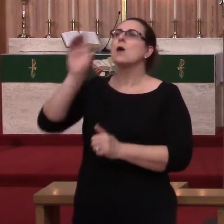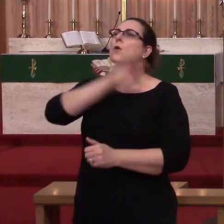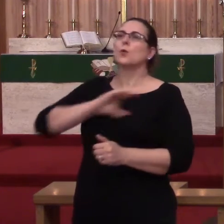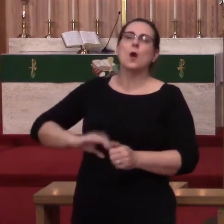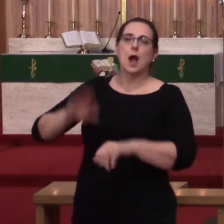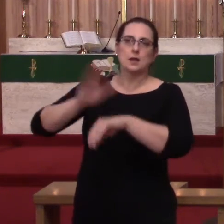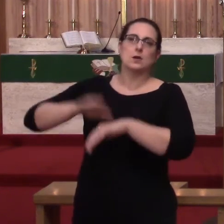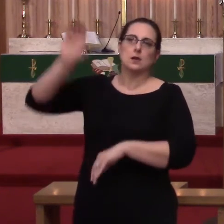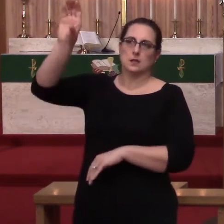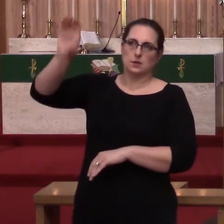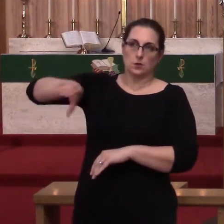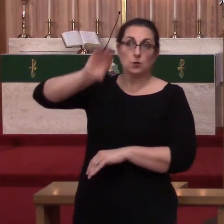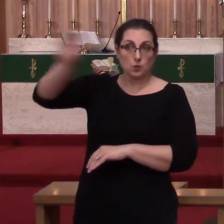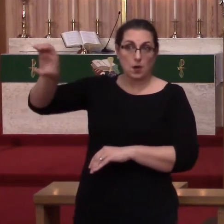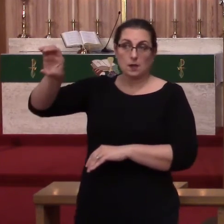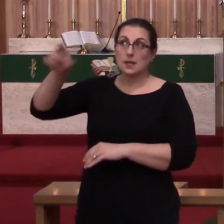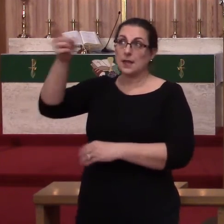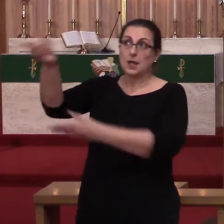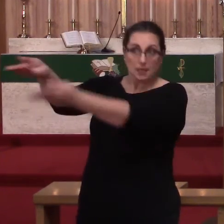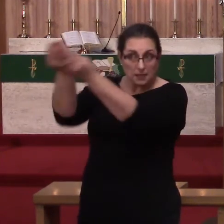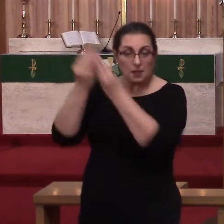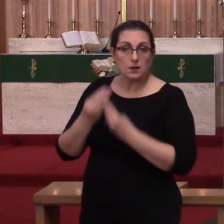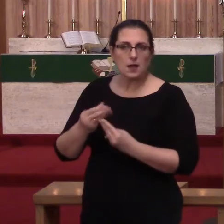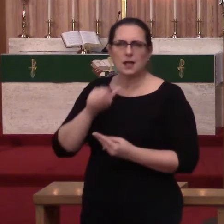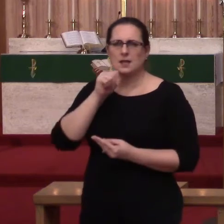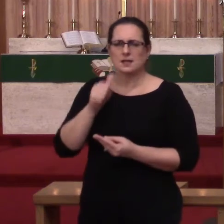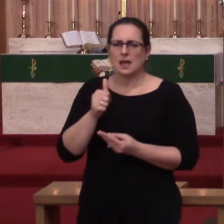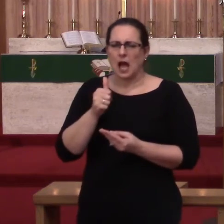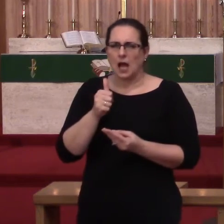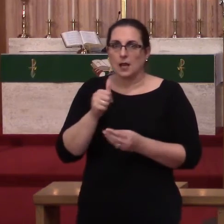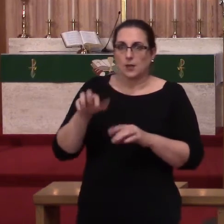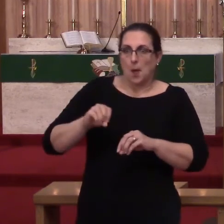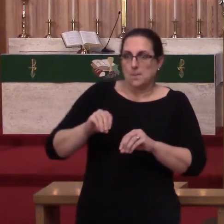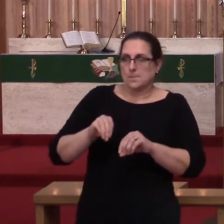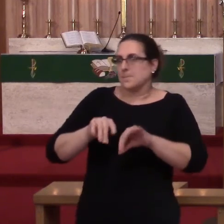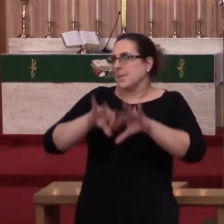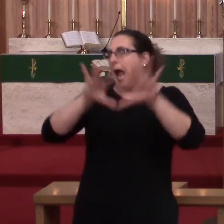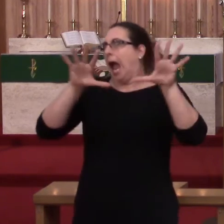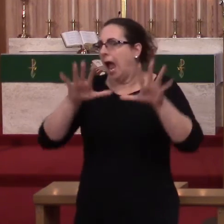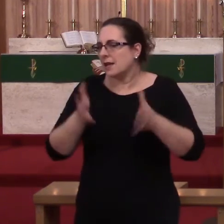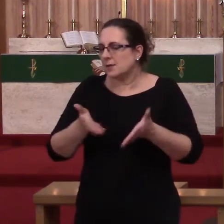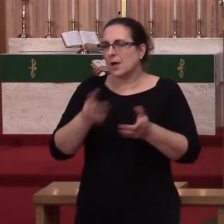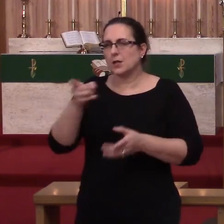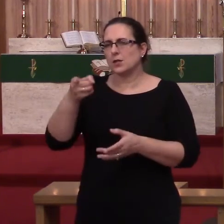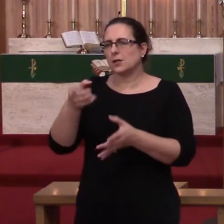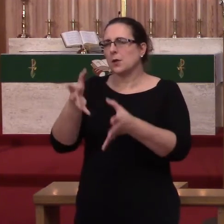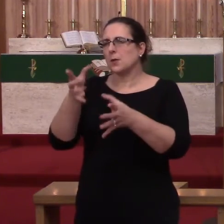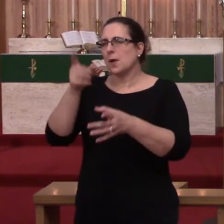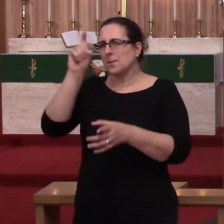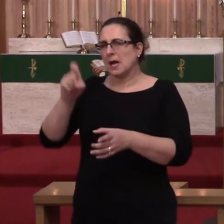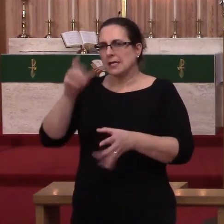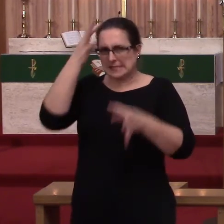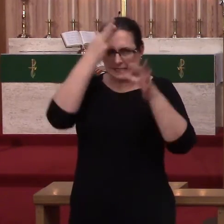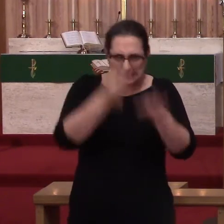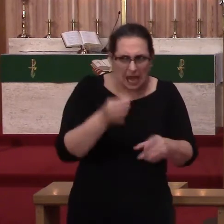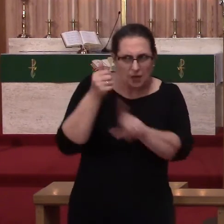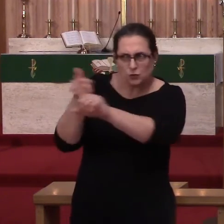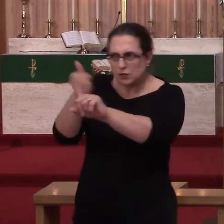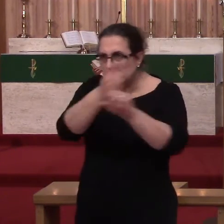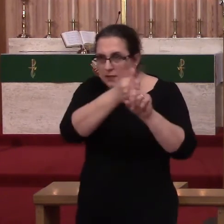is delivered. Not in some mystical way where you have to make a decision for yourself. Or, in some experience